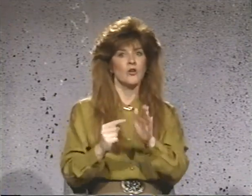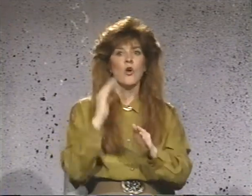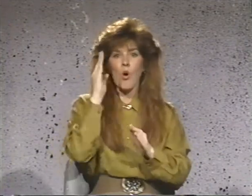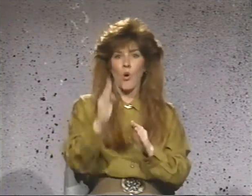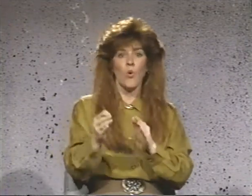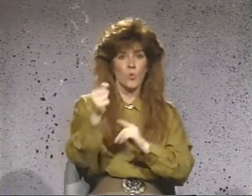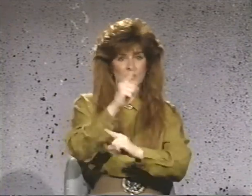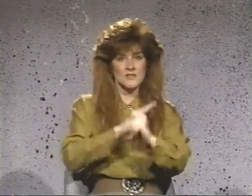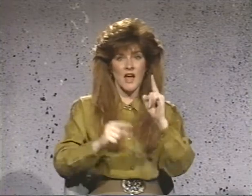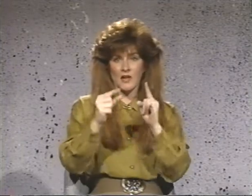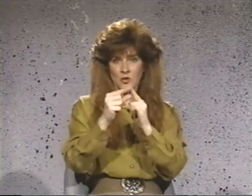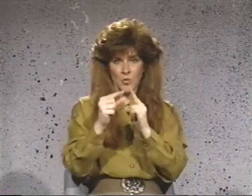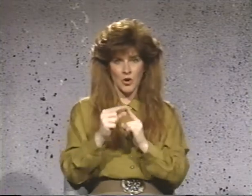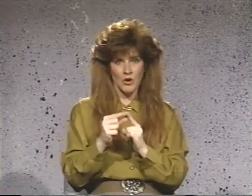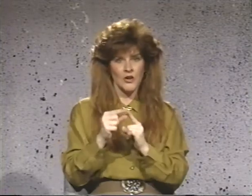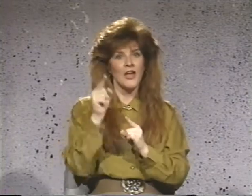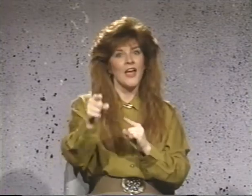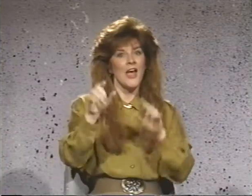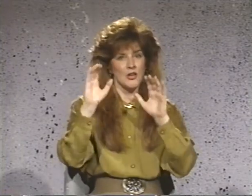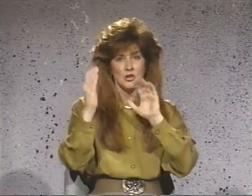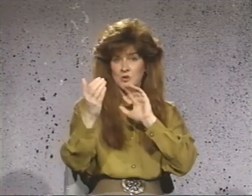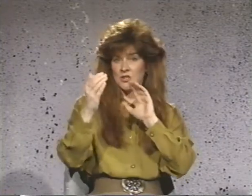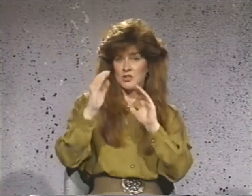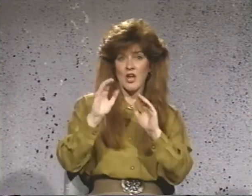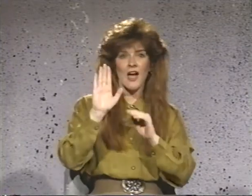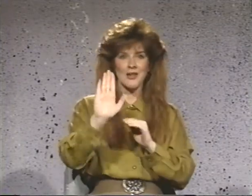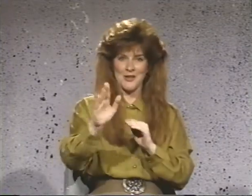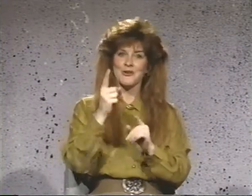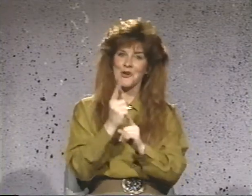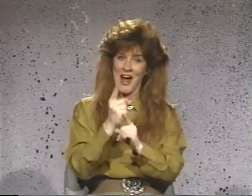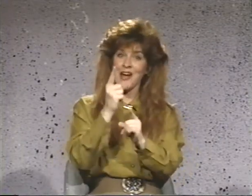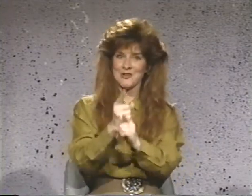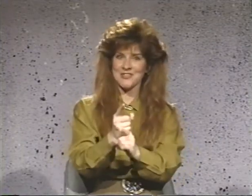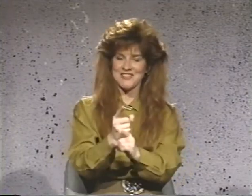will sign the word and you can check your accuracy.